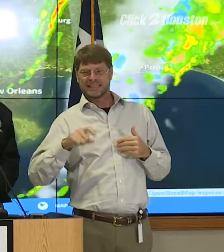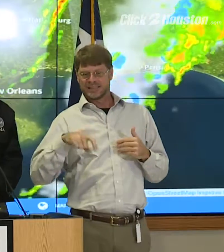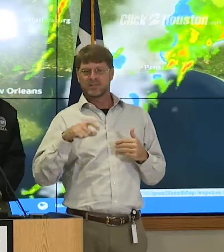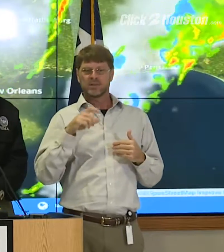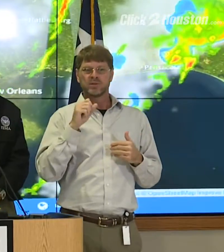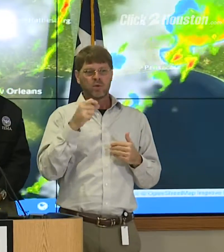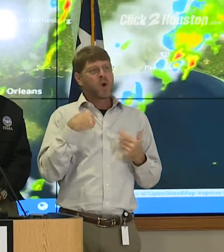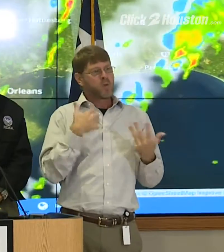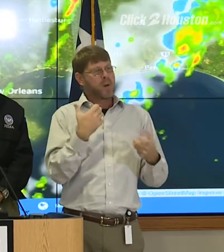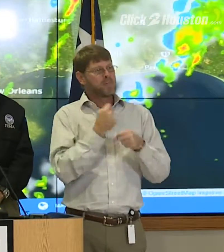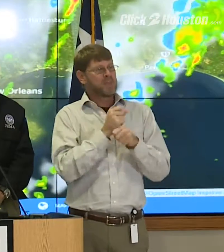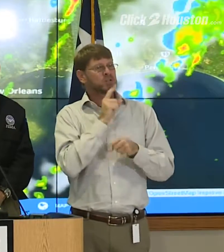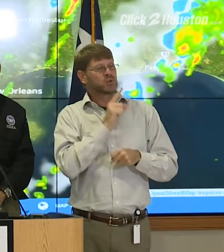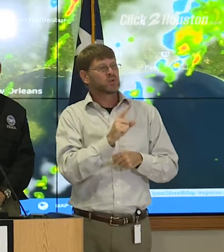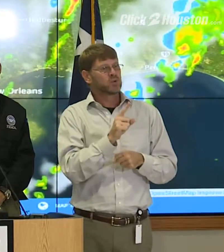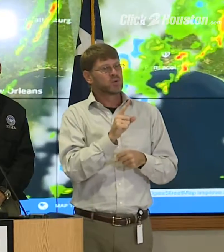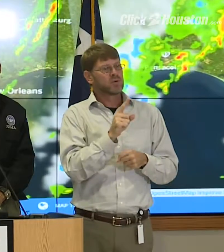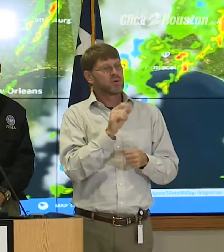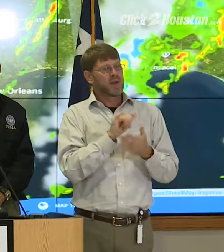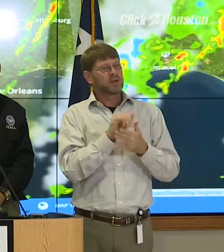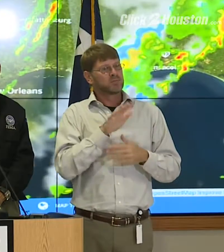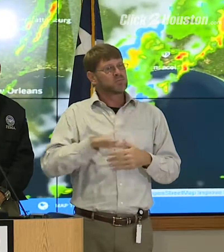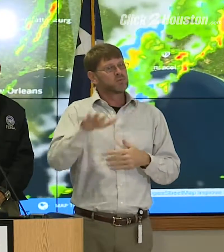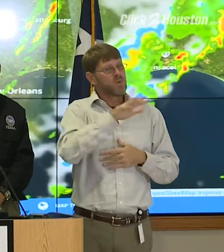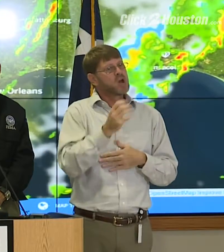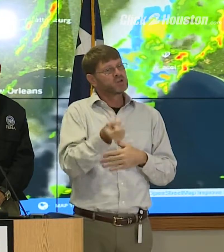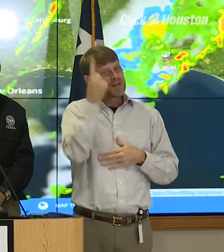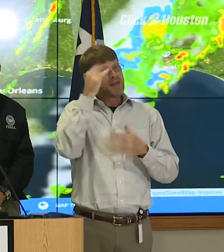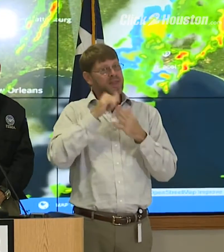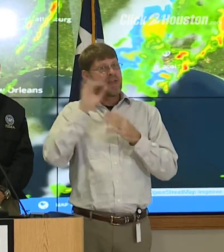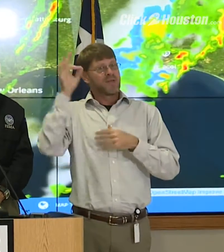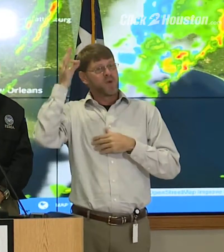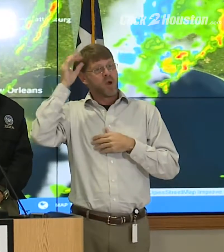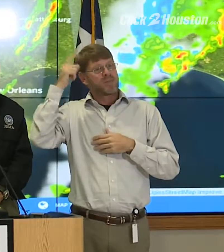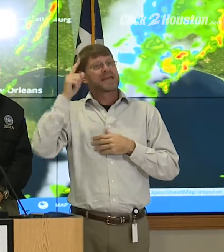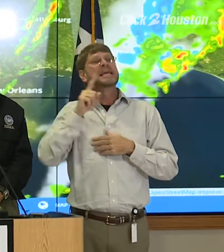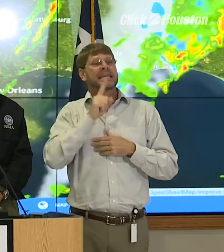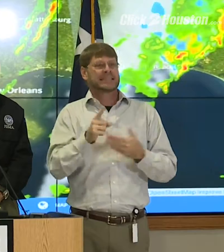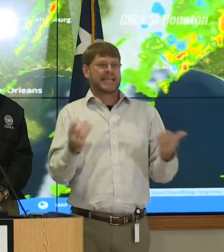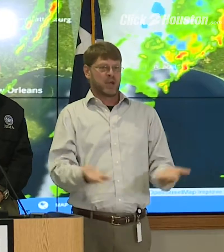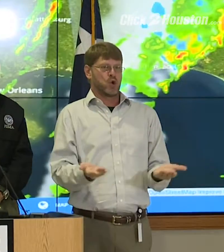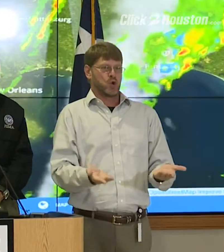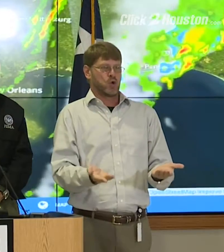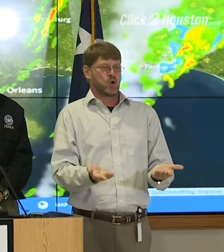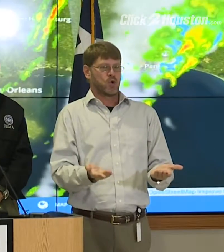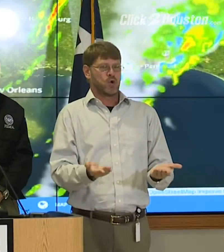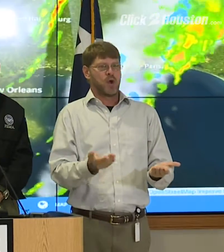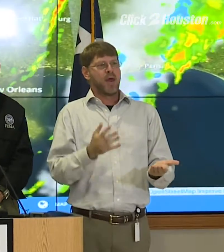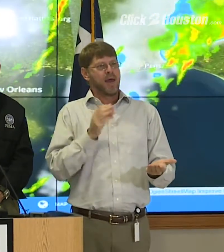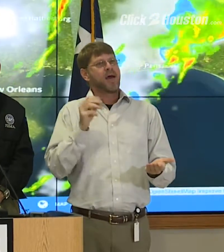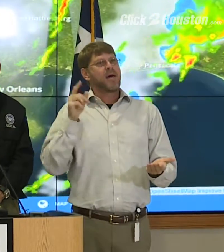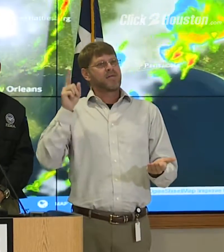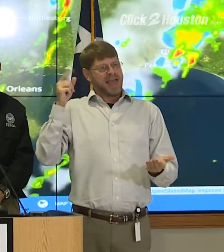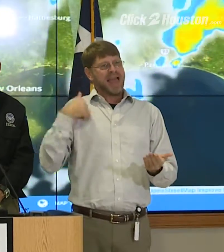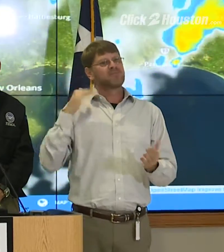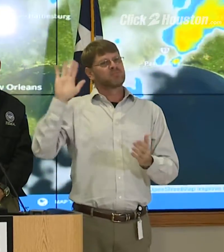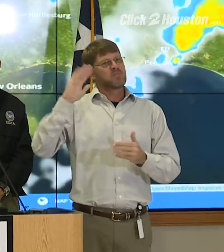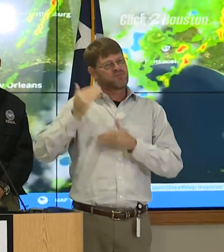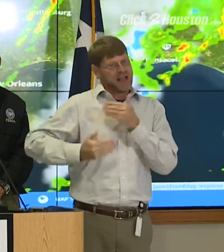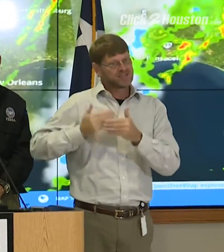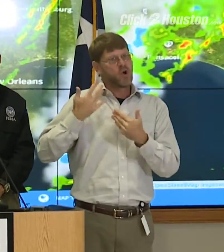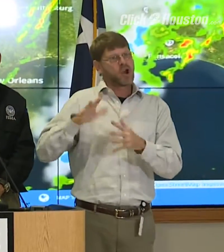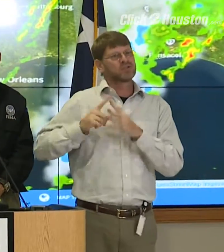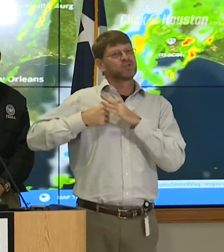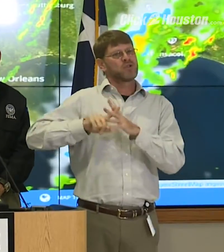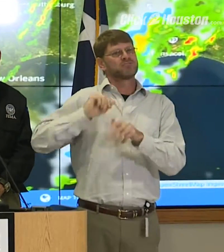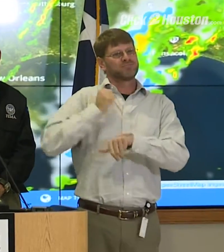I wanted to be sure that people understood that the federal government is here. And they do have a process started.